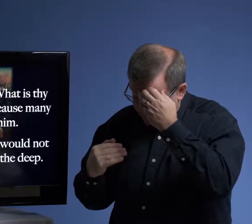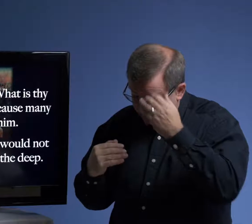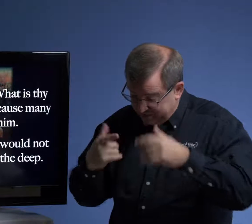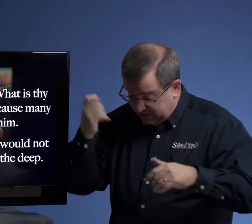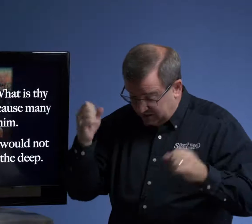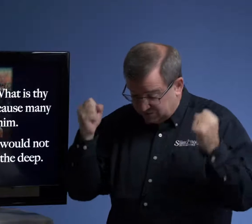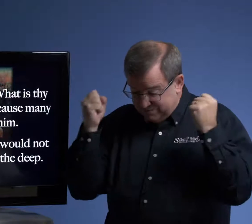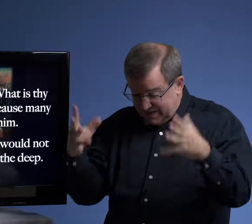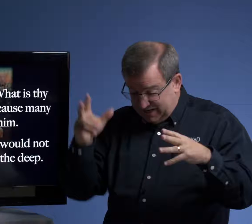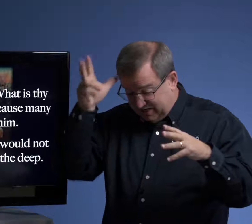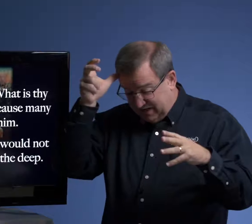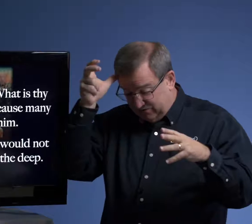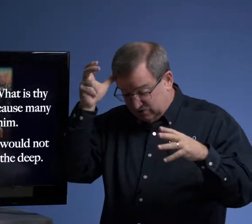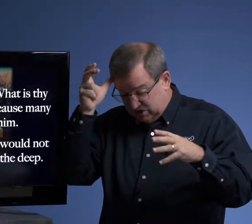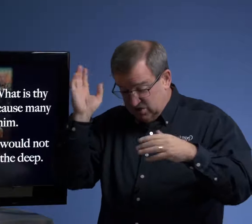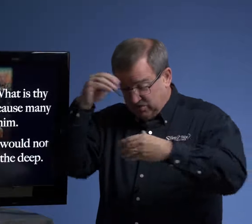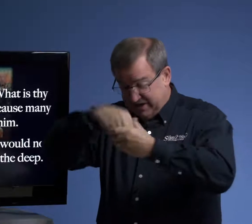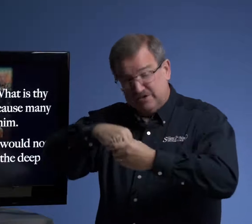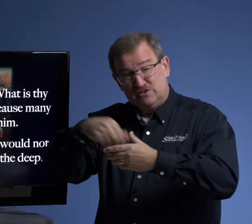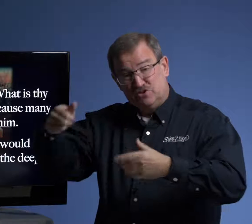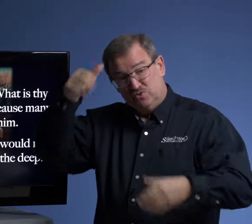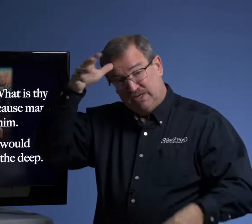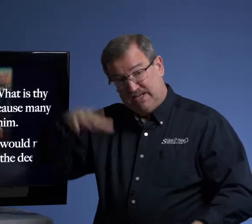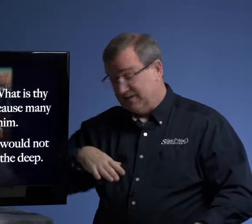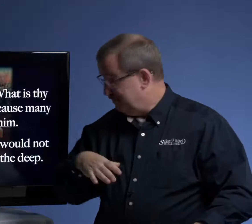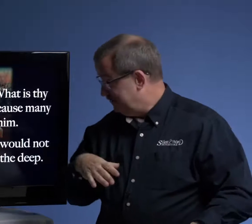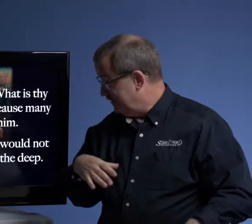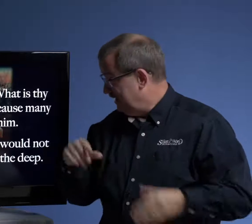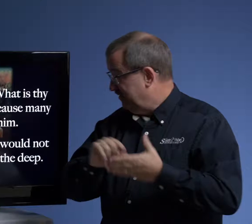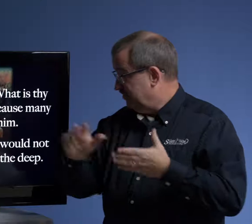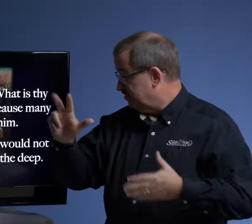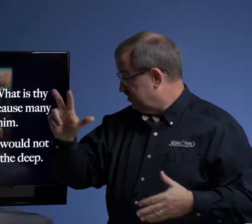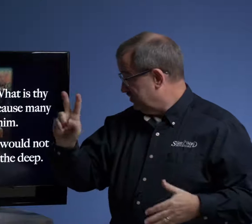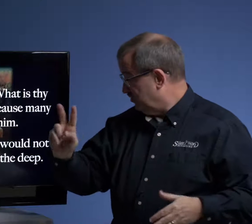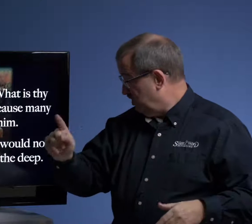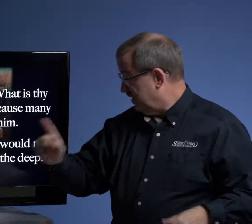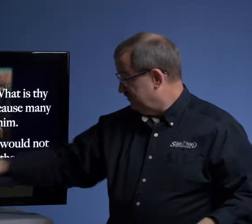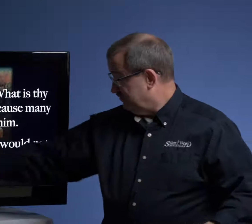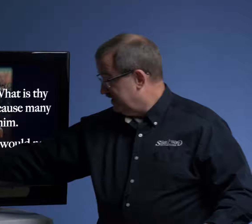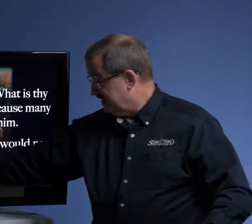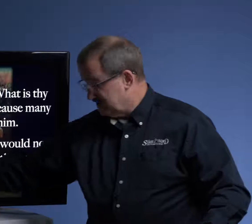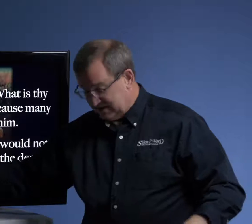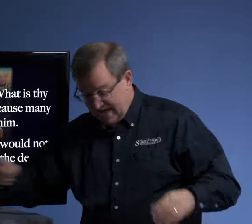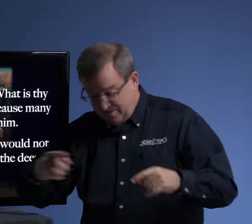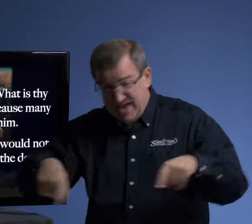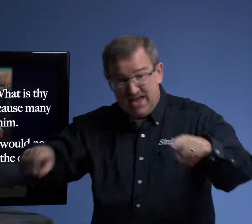because many devils were entered into him. Verse 31, right here, it says, and they,